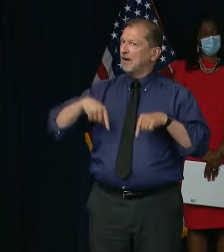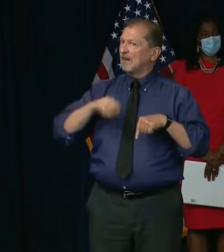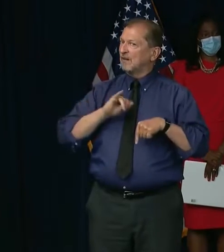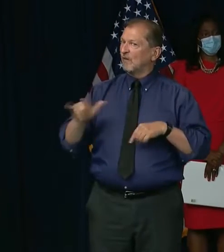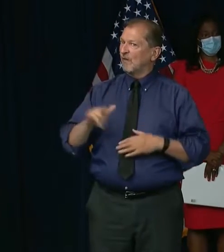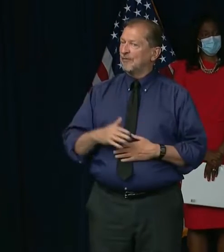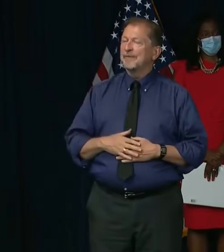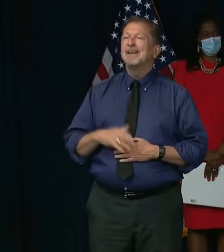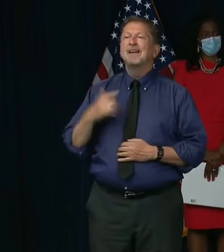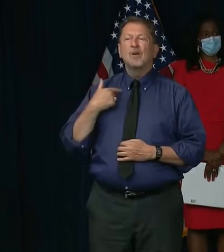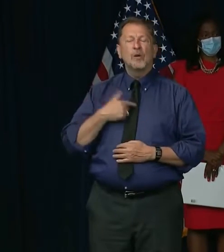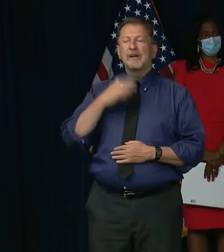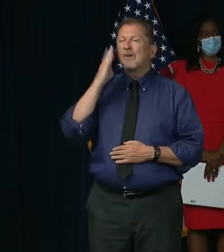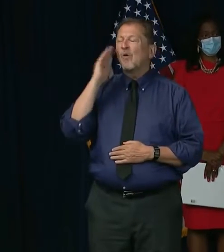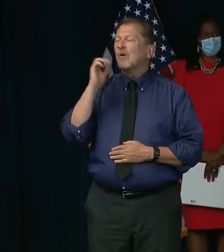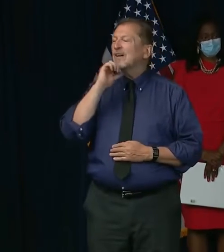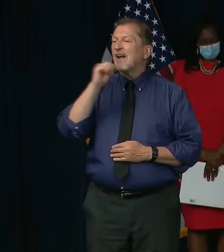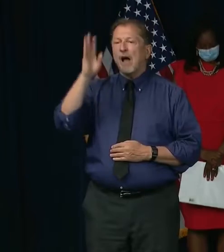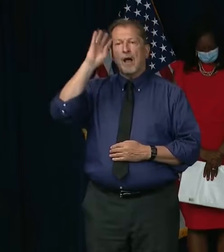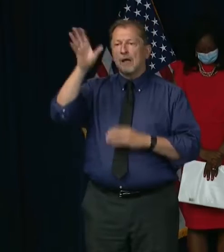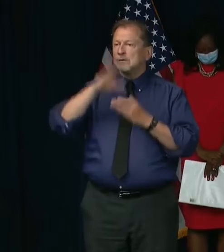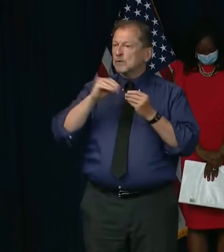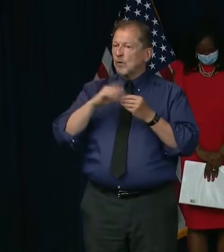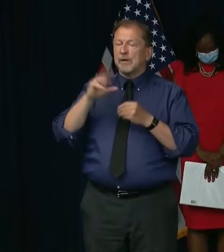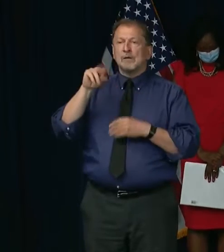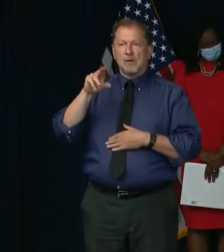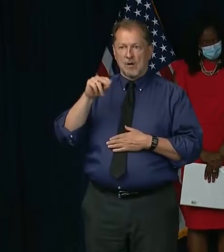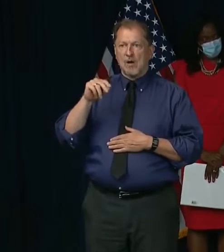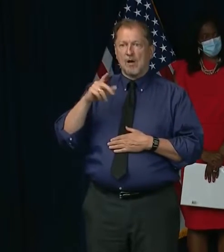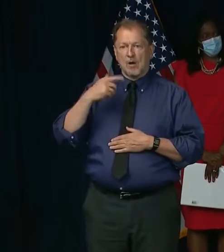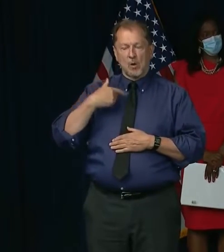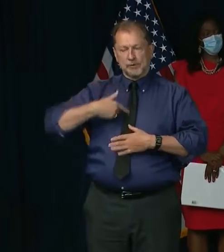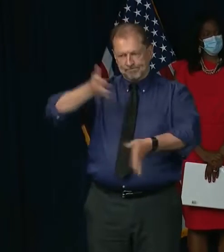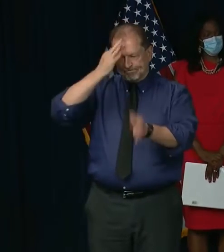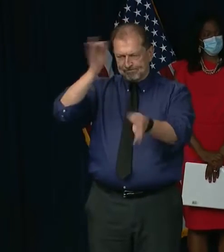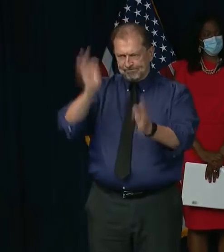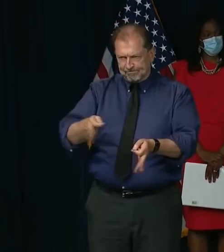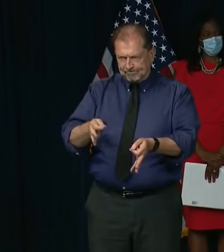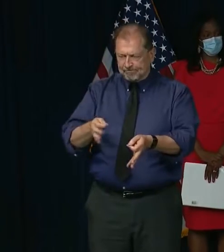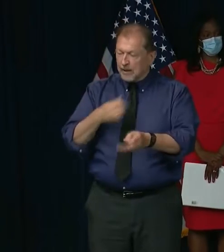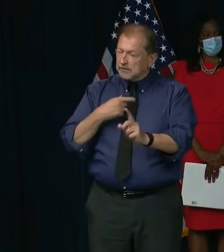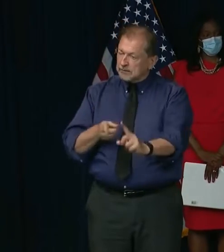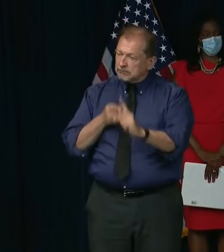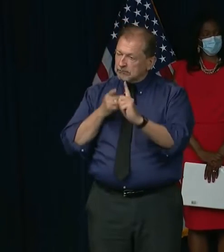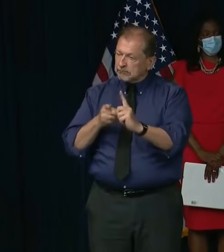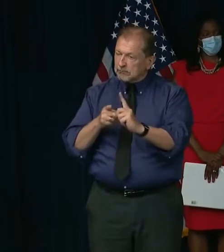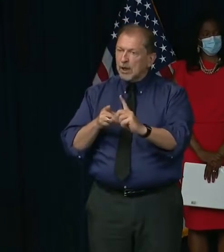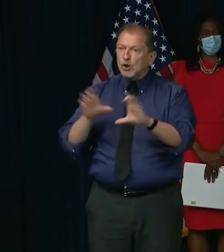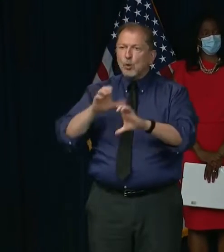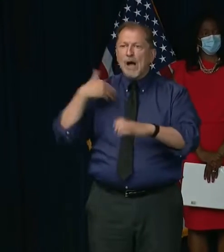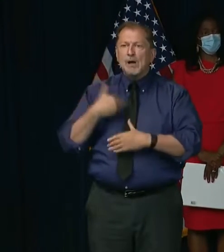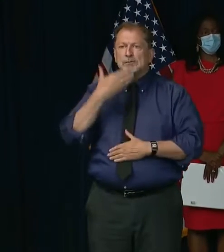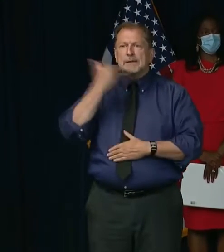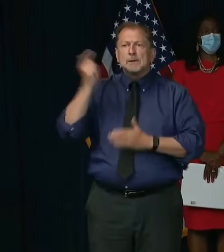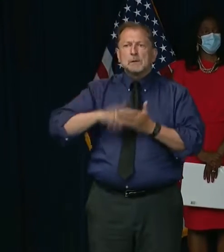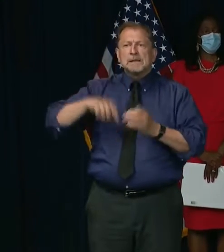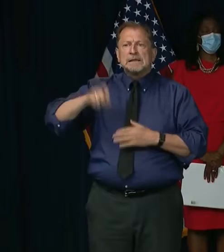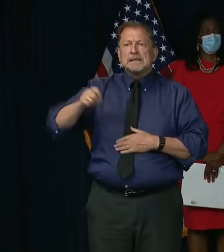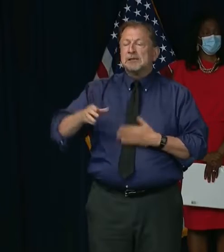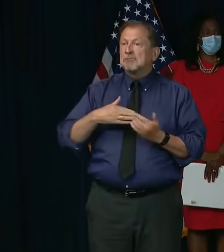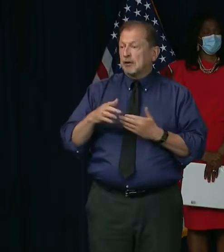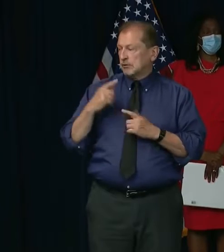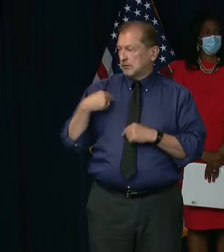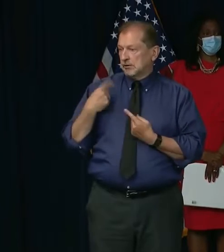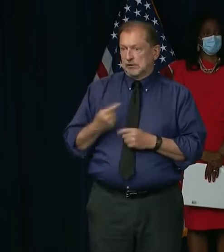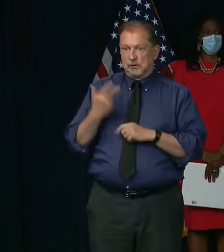hoax. And we are determined and we have shown how determined we are to do whatever is necessary, even if it means months of